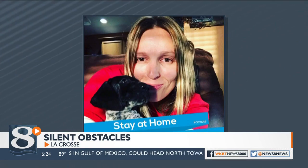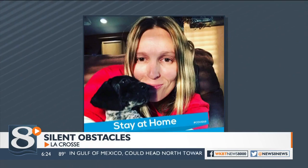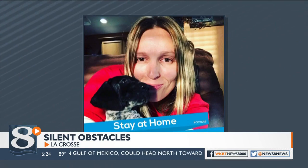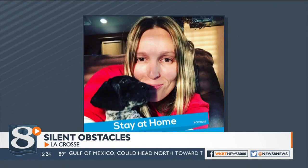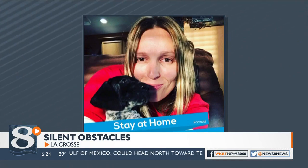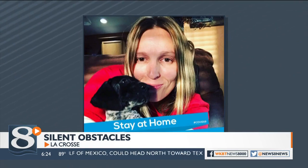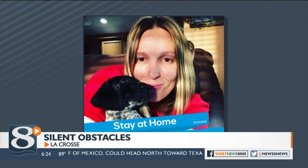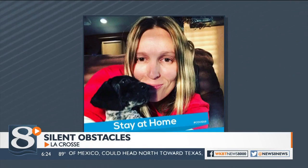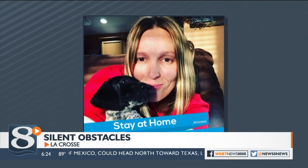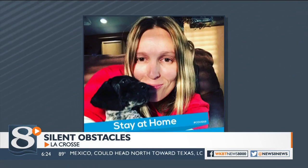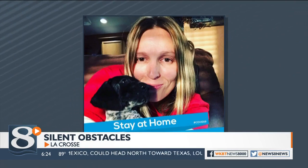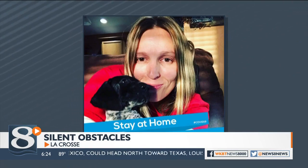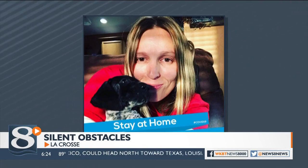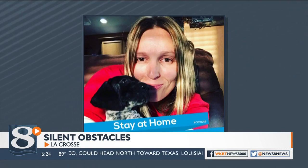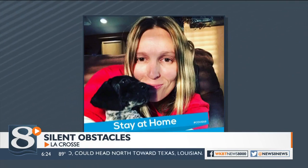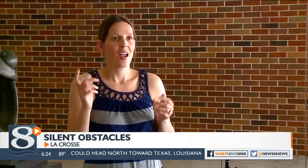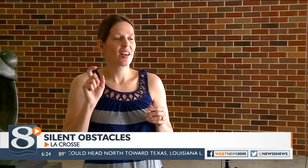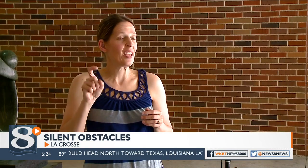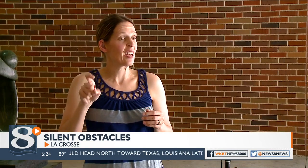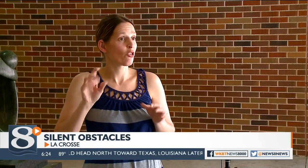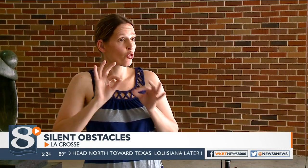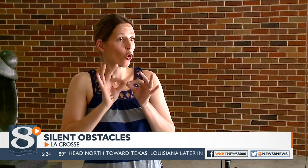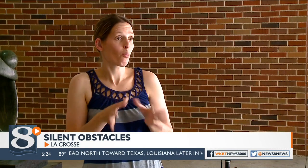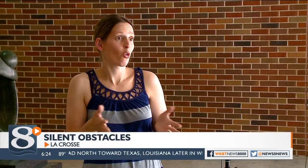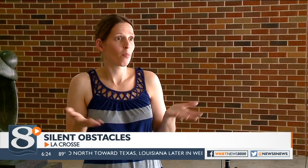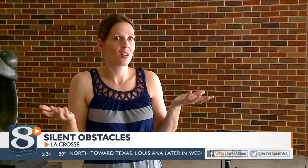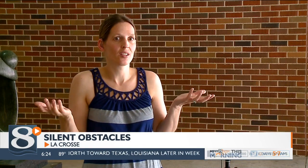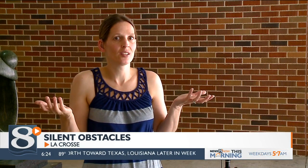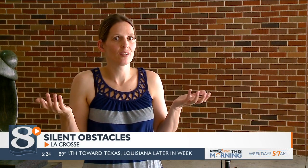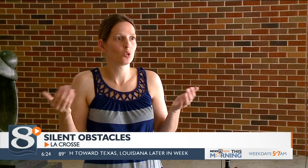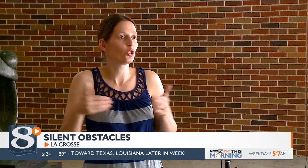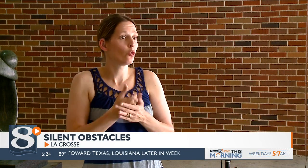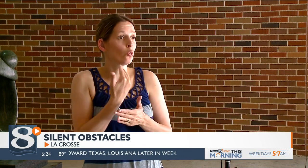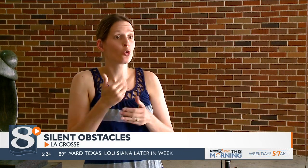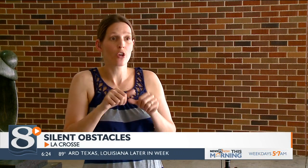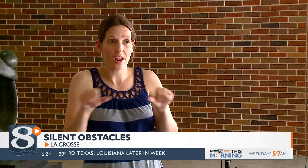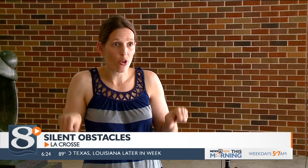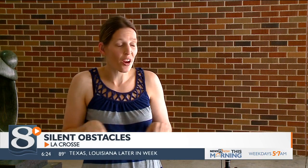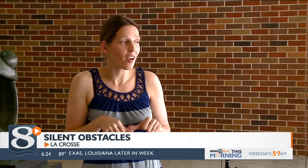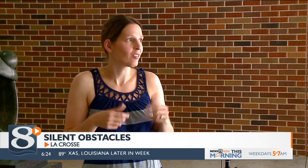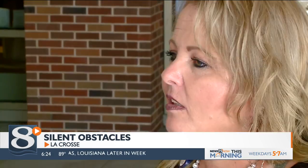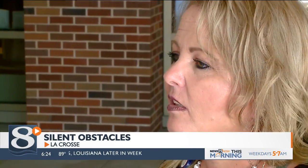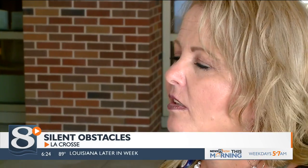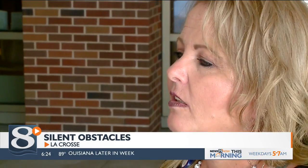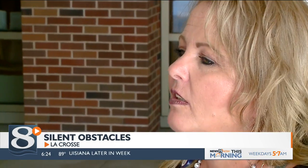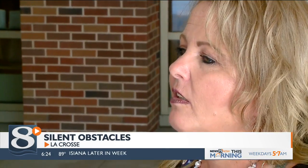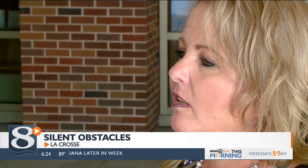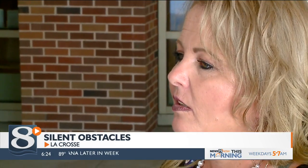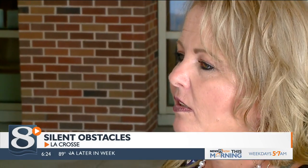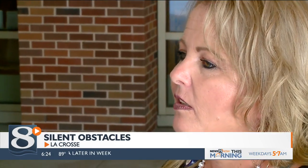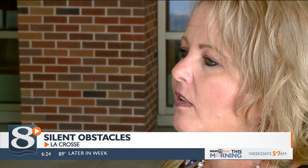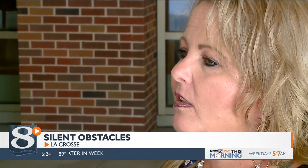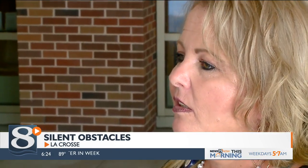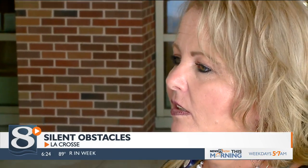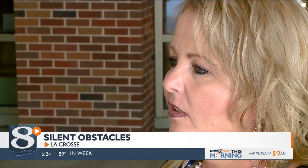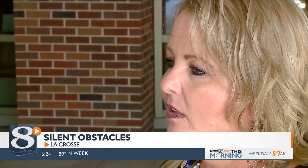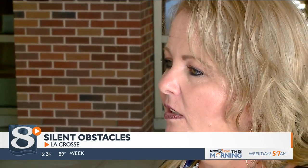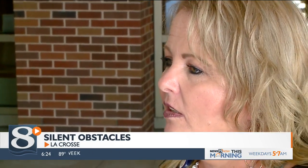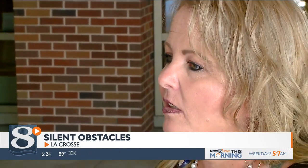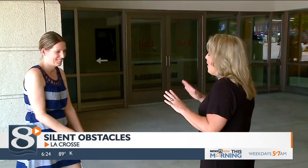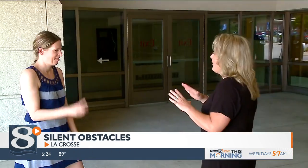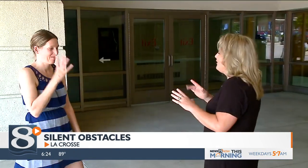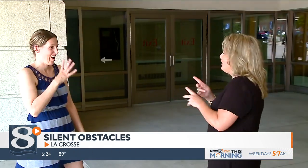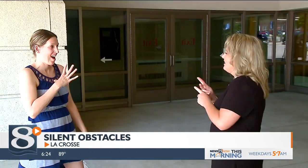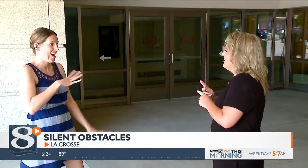When Evie moved to Sparta in 2011, I needed an interpreter because I was new to the area. It didn't take her long to find